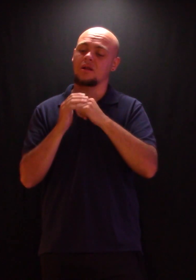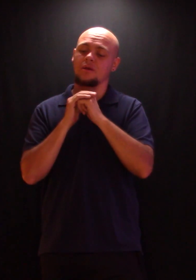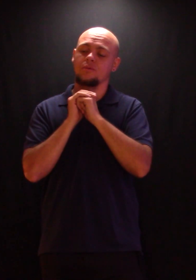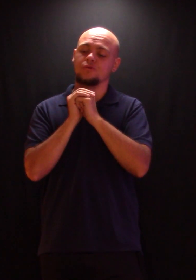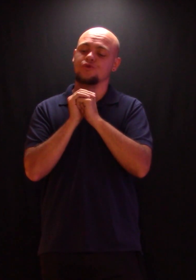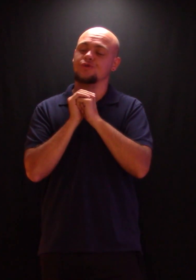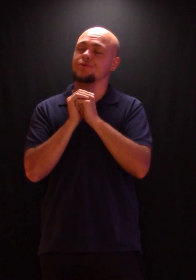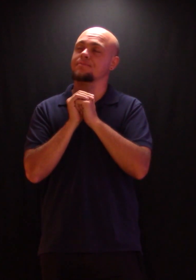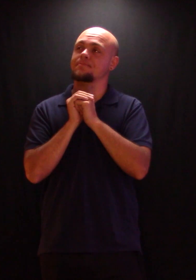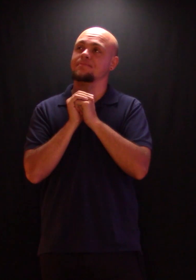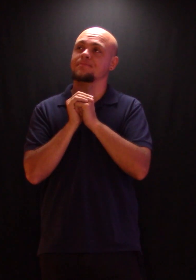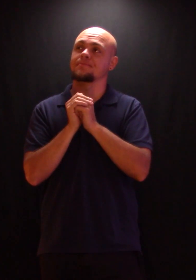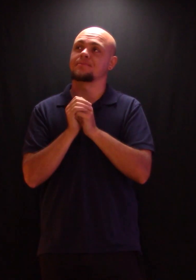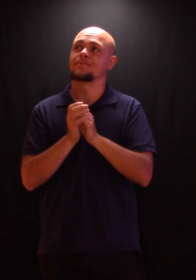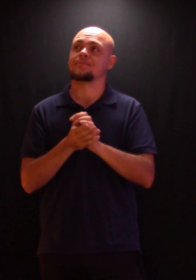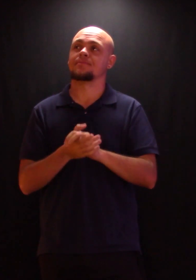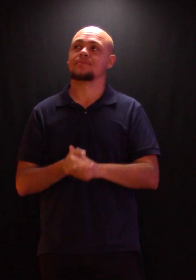holy name